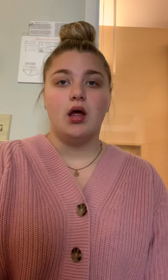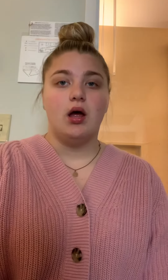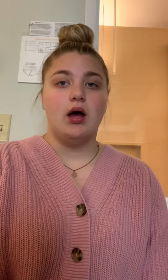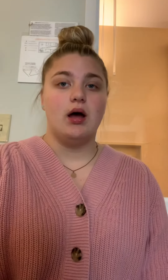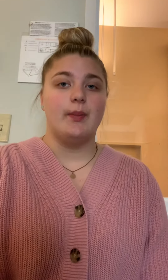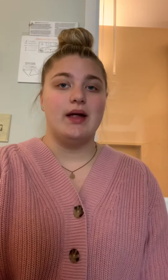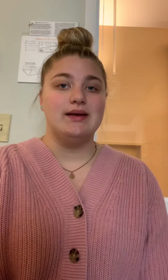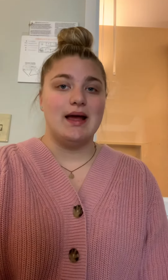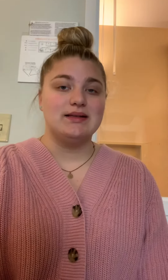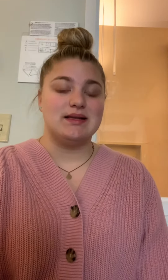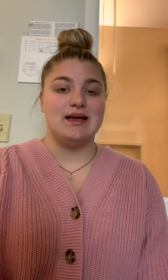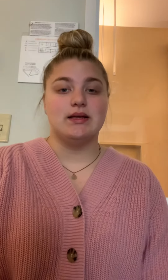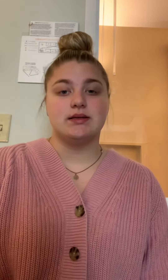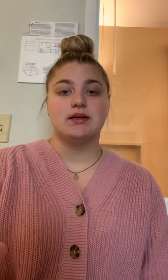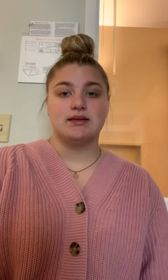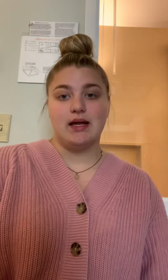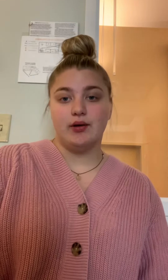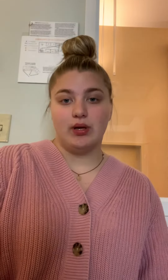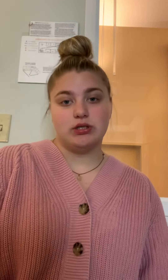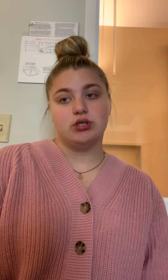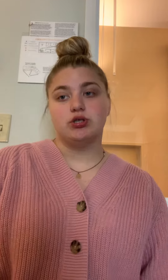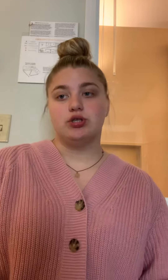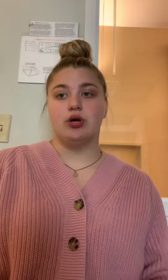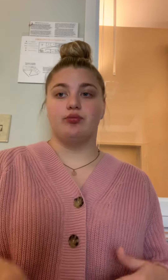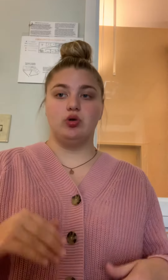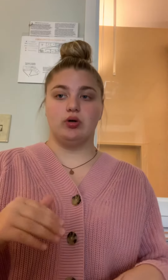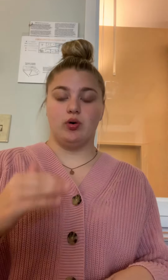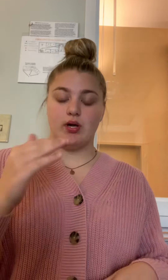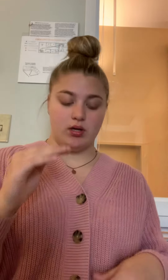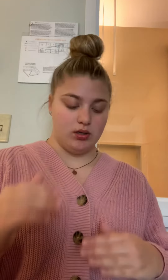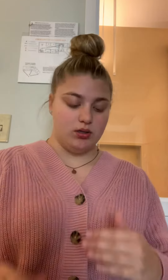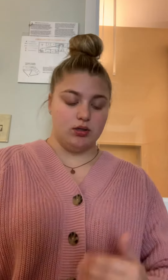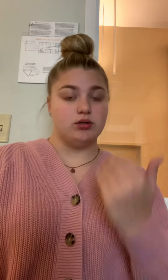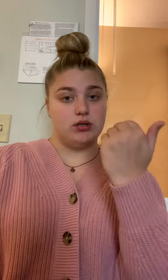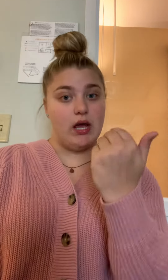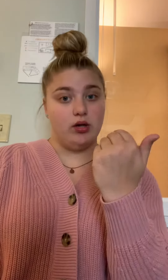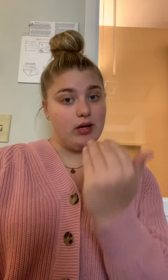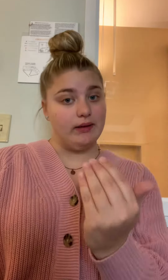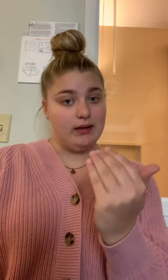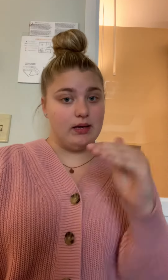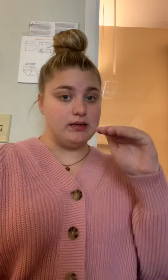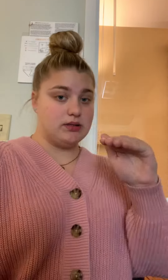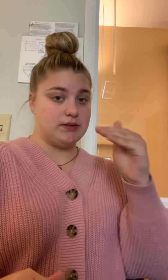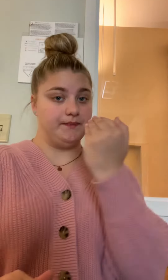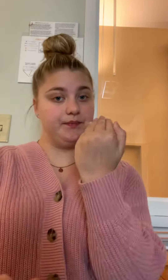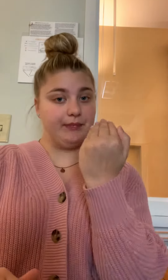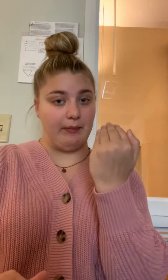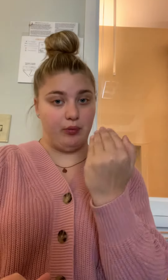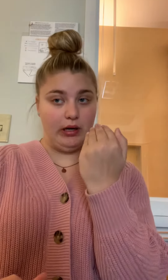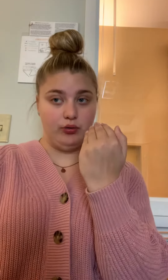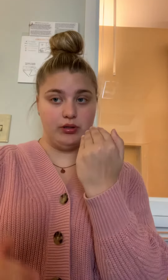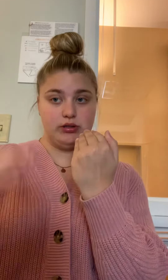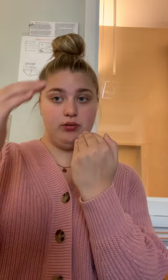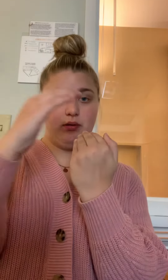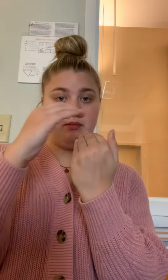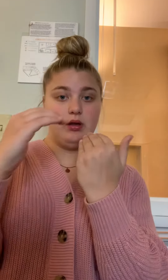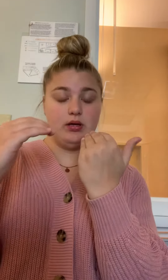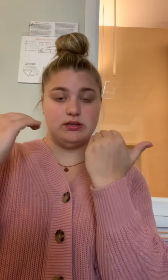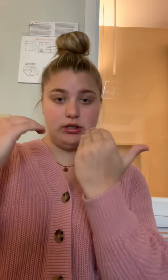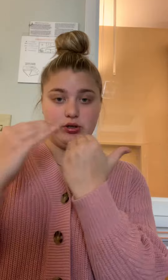Um, next is sandwich. So you are going to take your hand like this, point it towards you and stick your